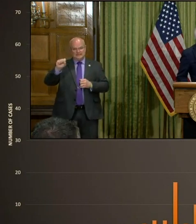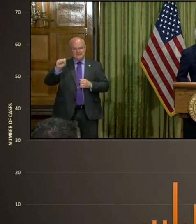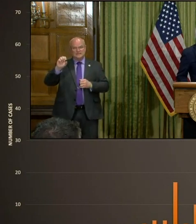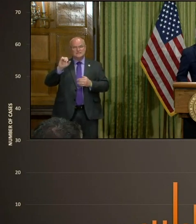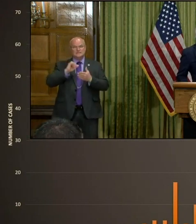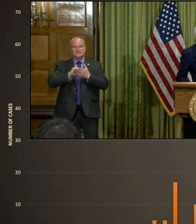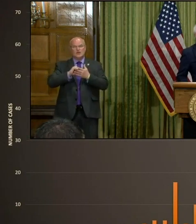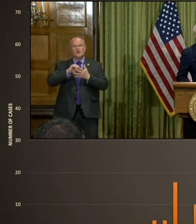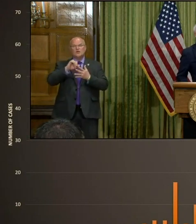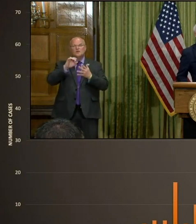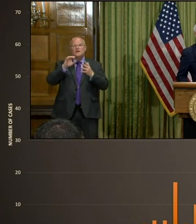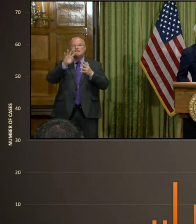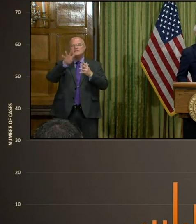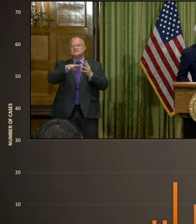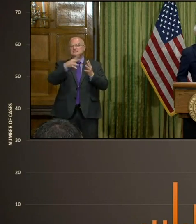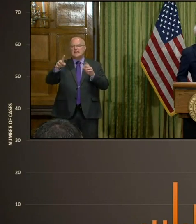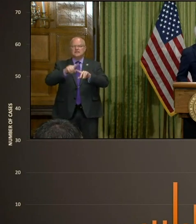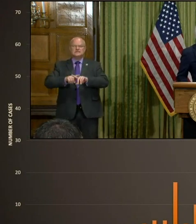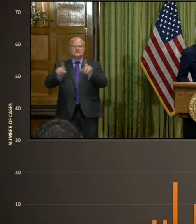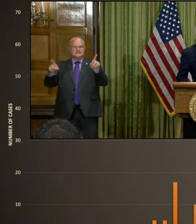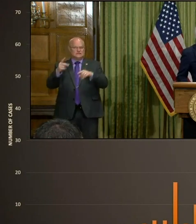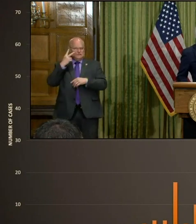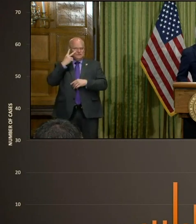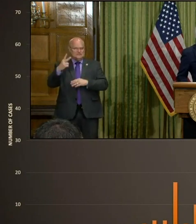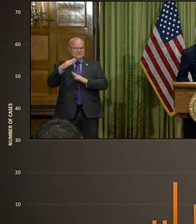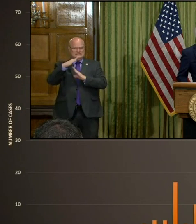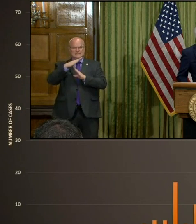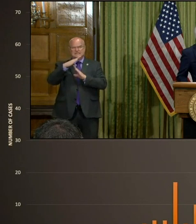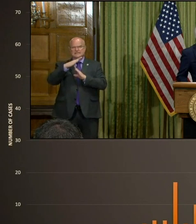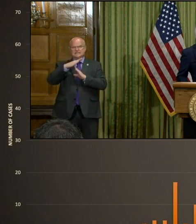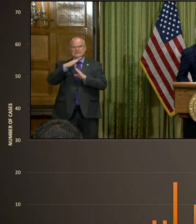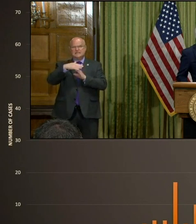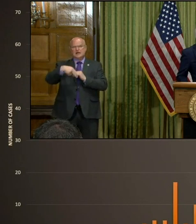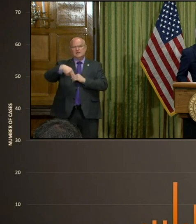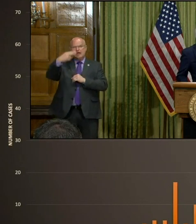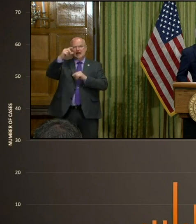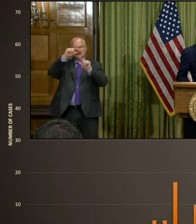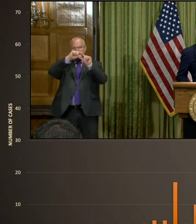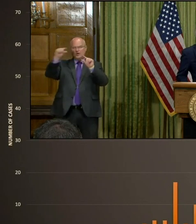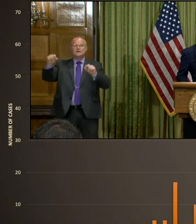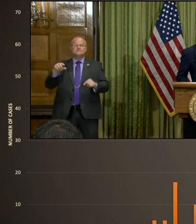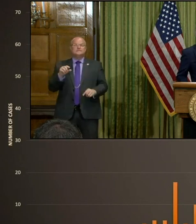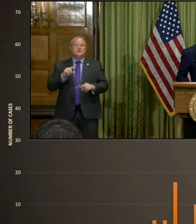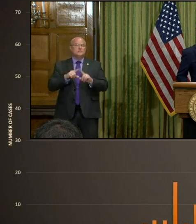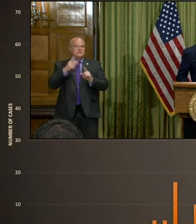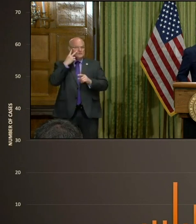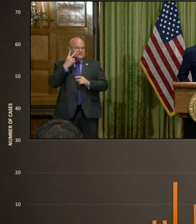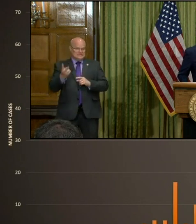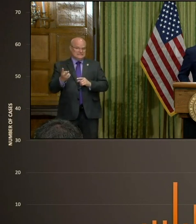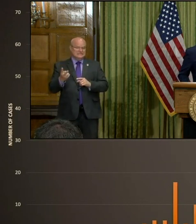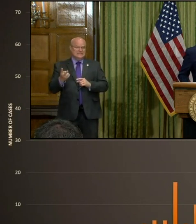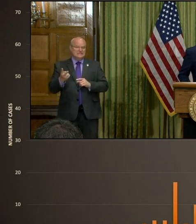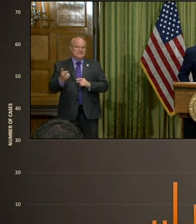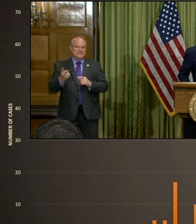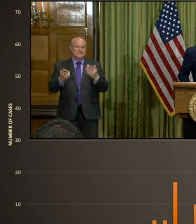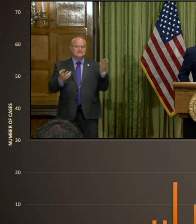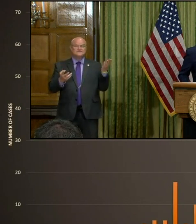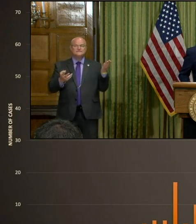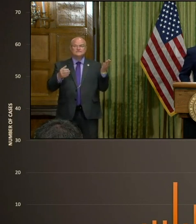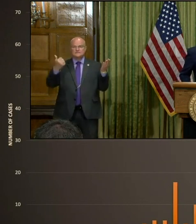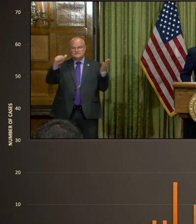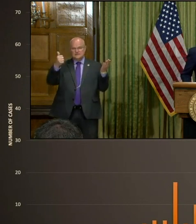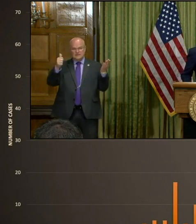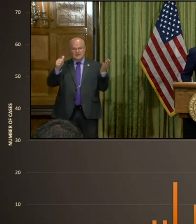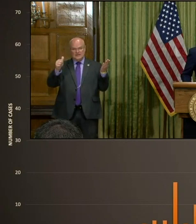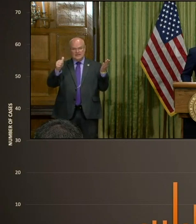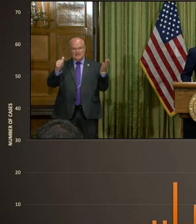So the scale is different when you see a top high bar. And you can see here's